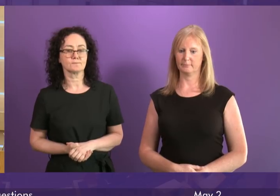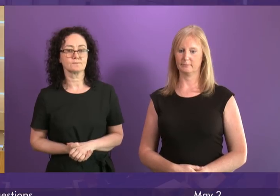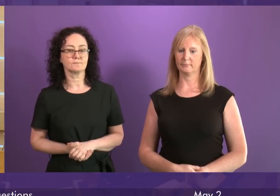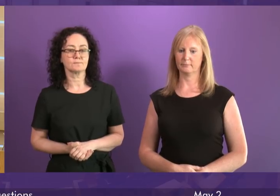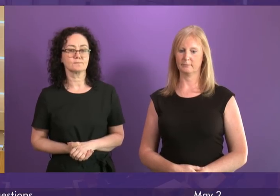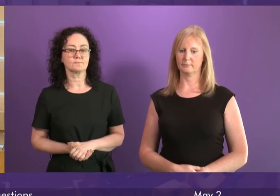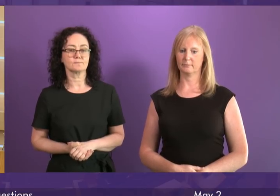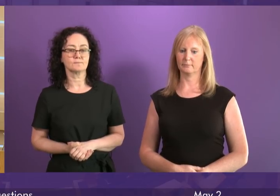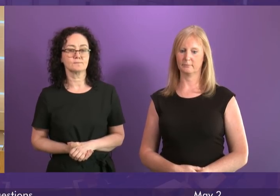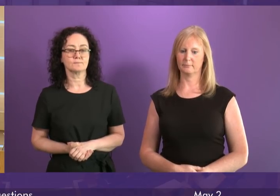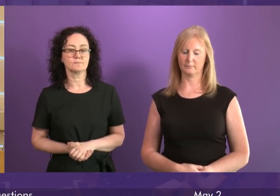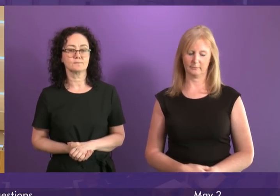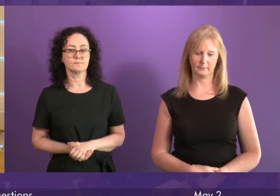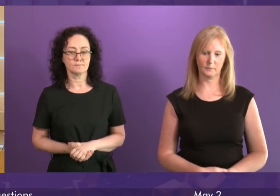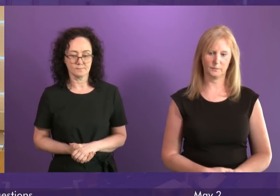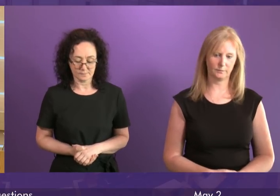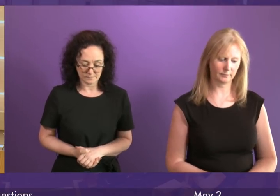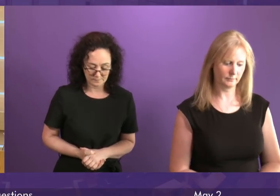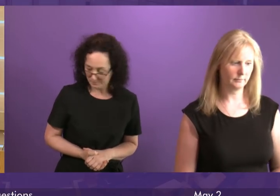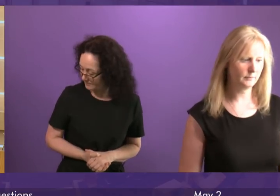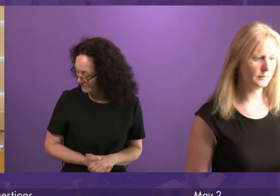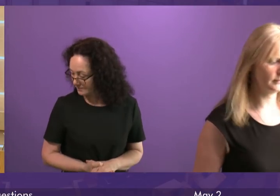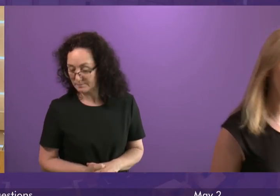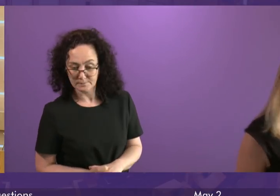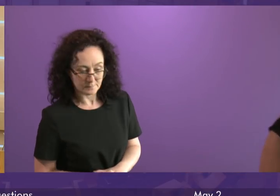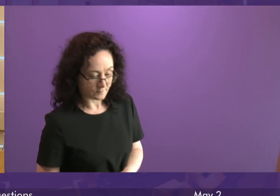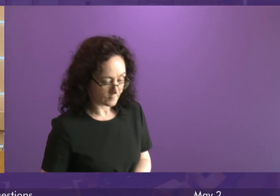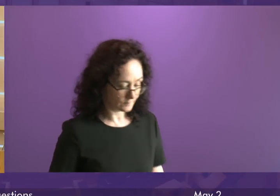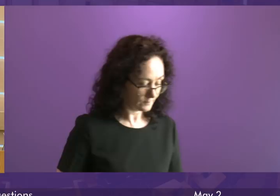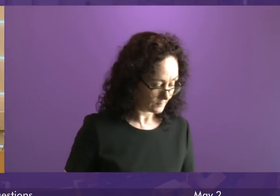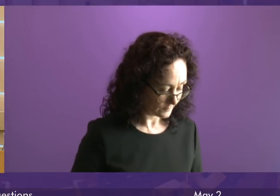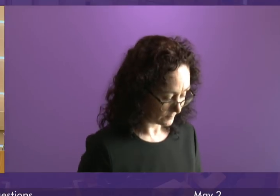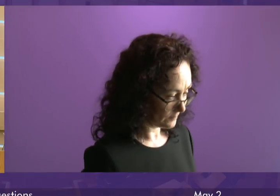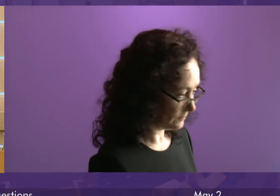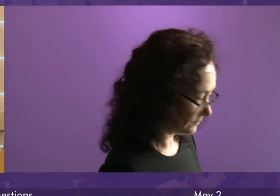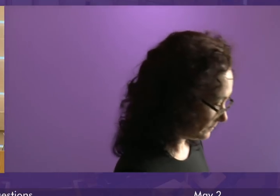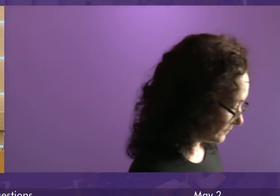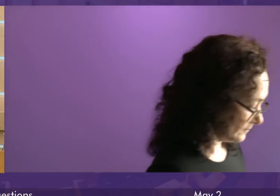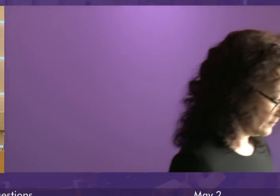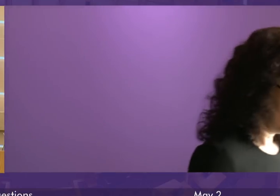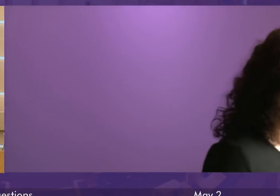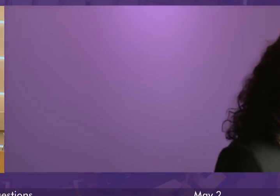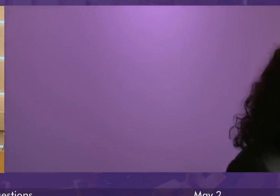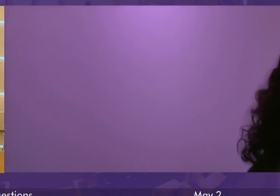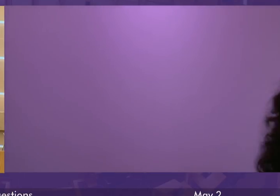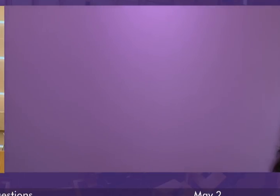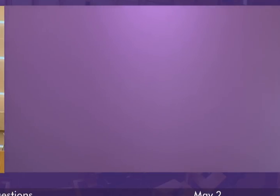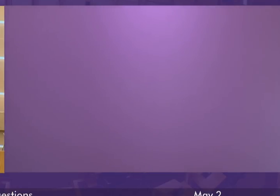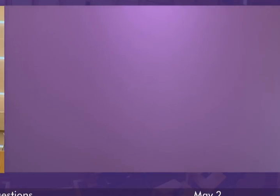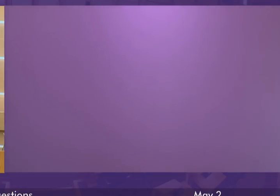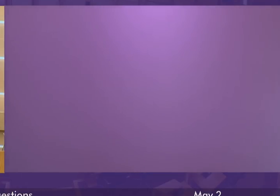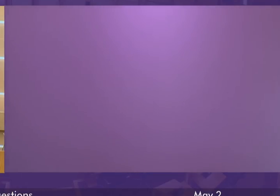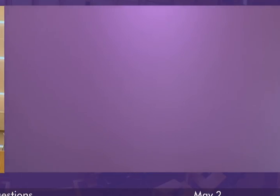of business in the name of Ian Gray on the 25th anniversary commemoration of the genocide against the Tutsi in Rwanda